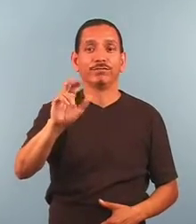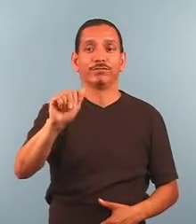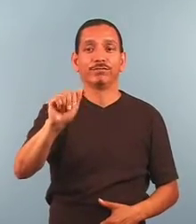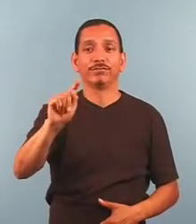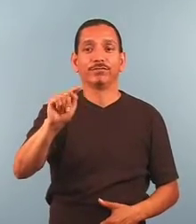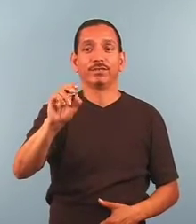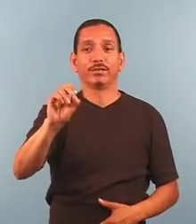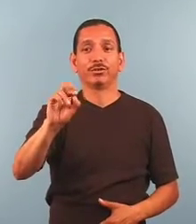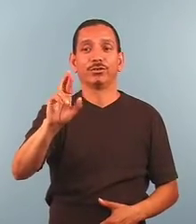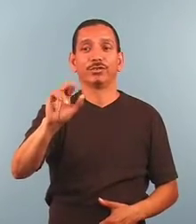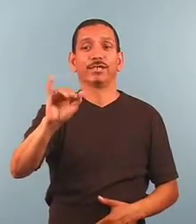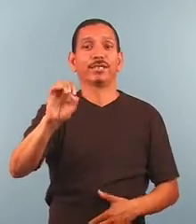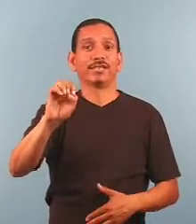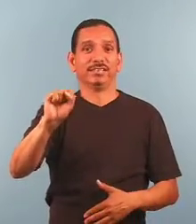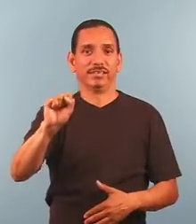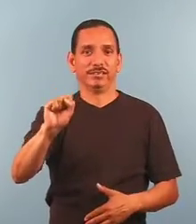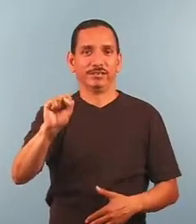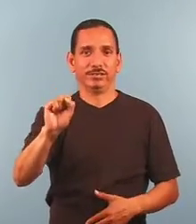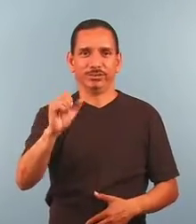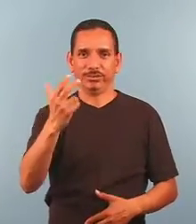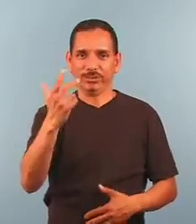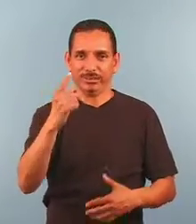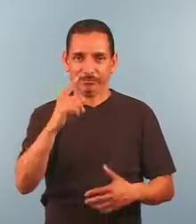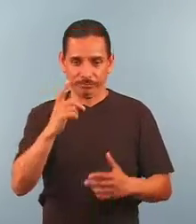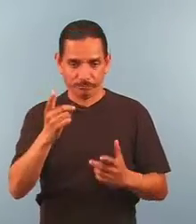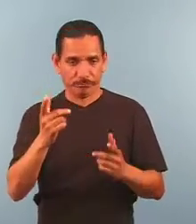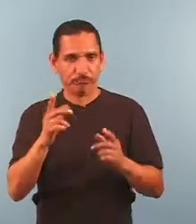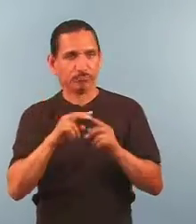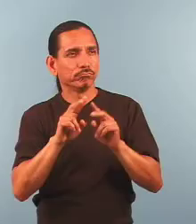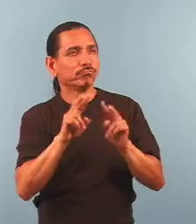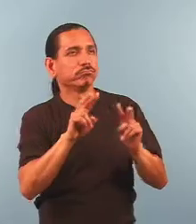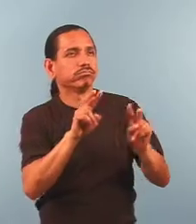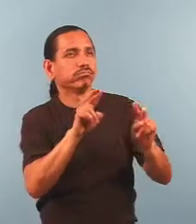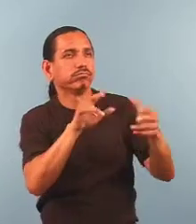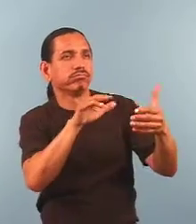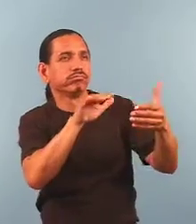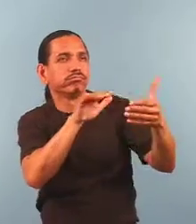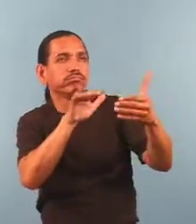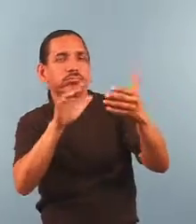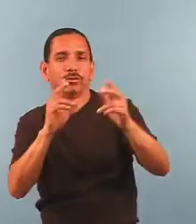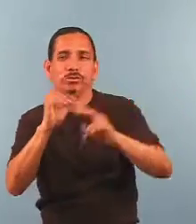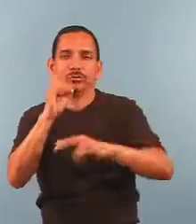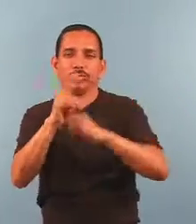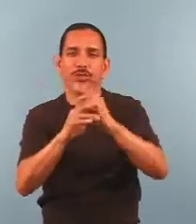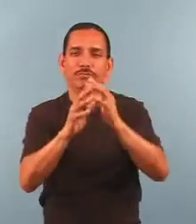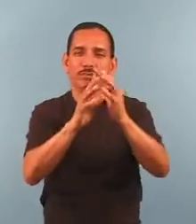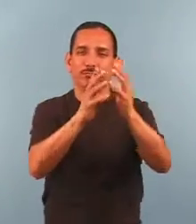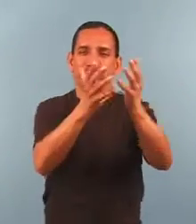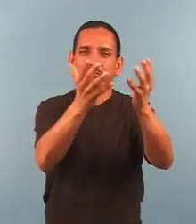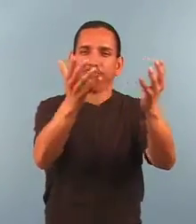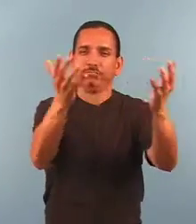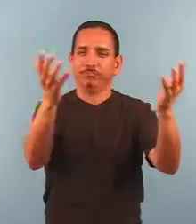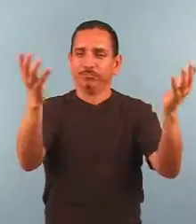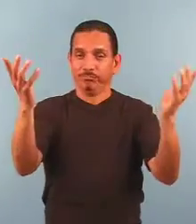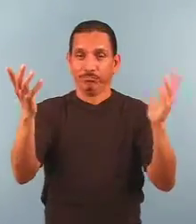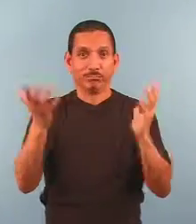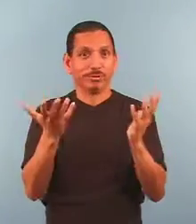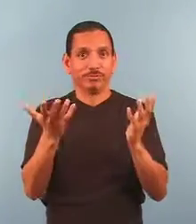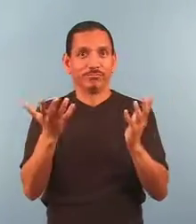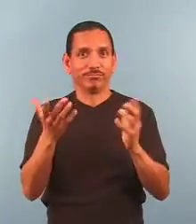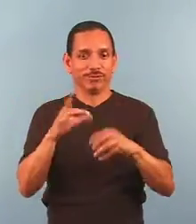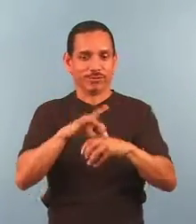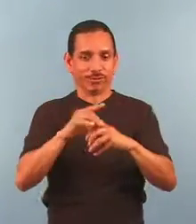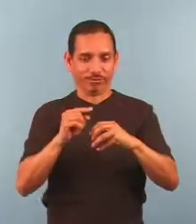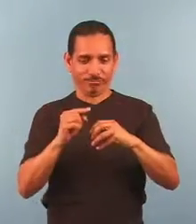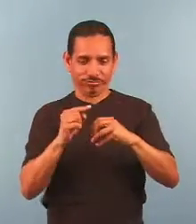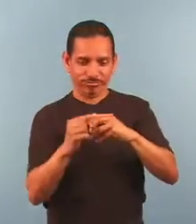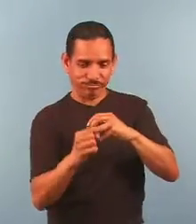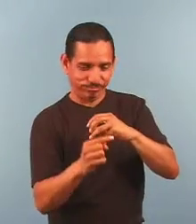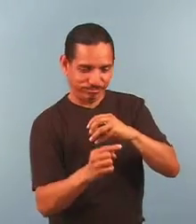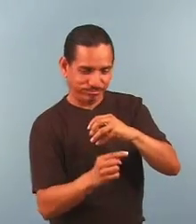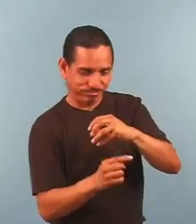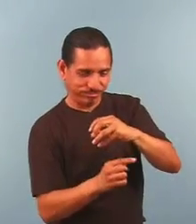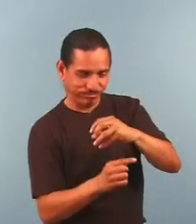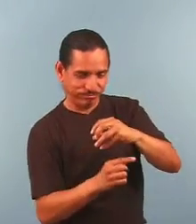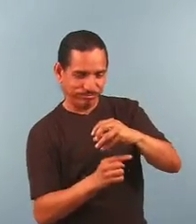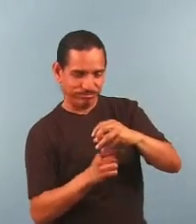viewed the universe from their